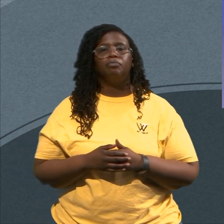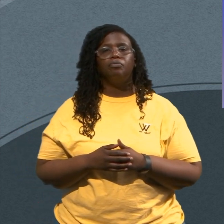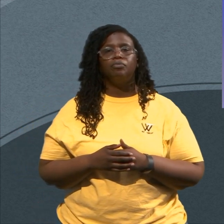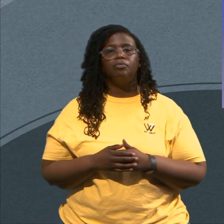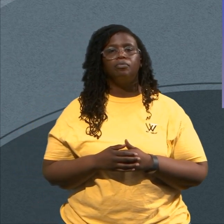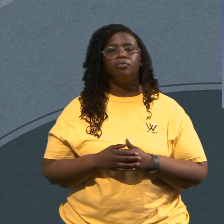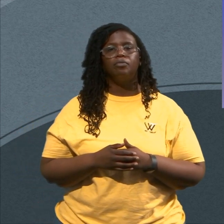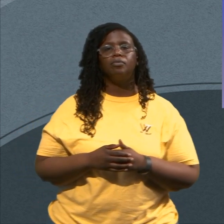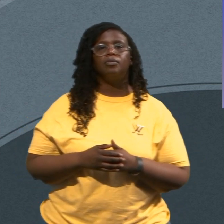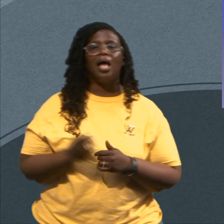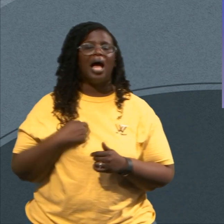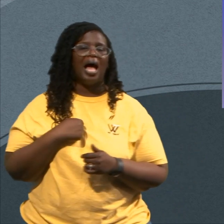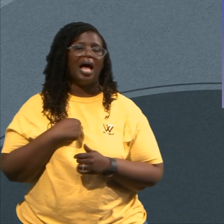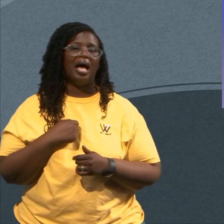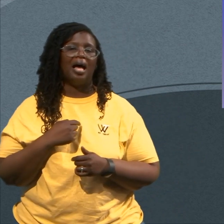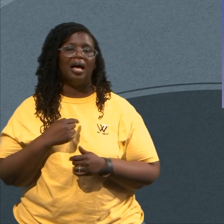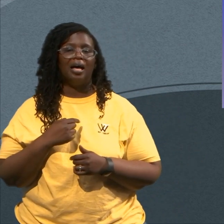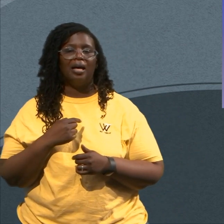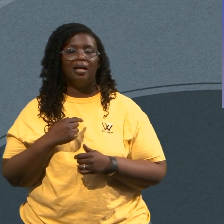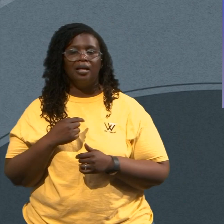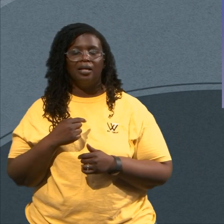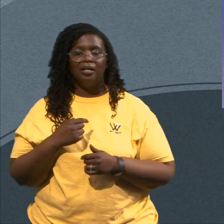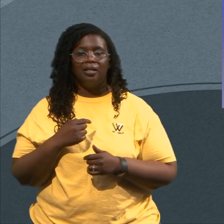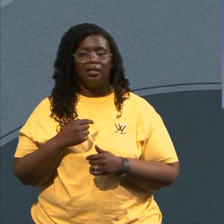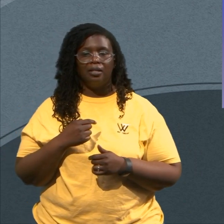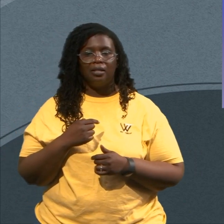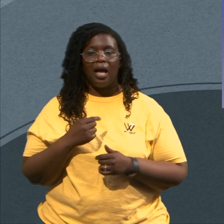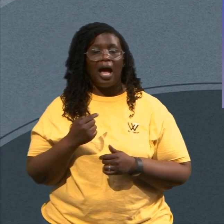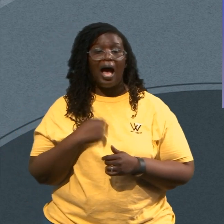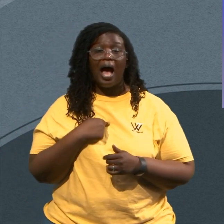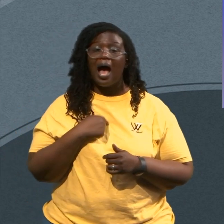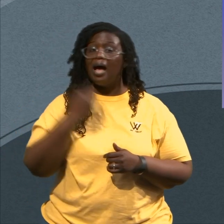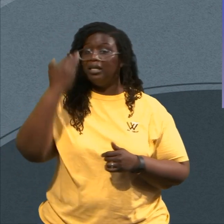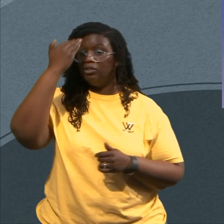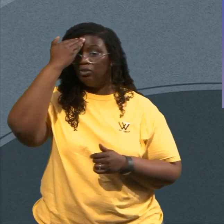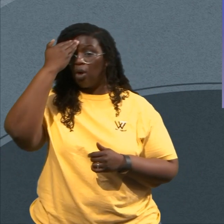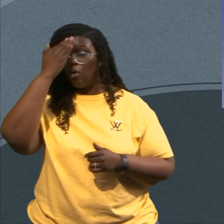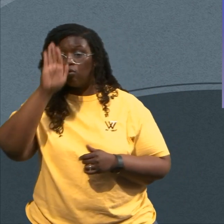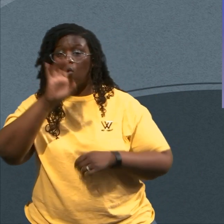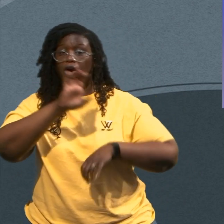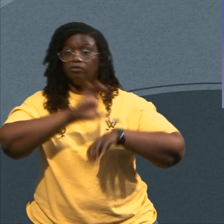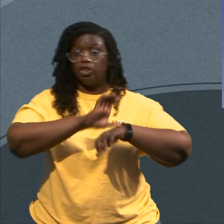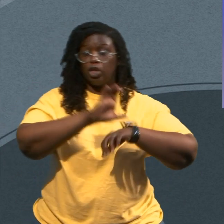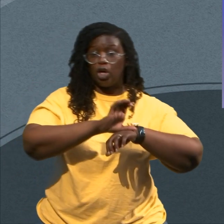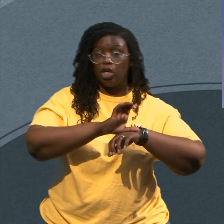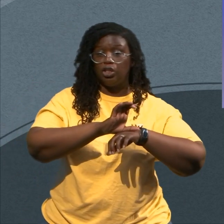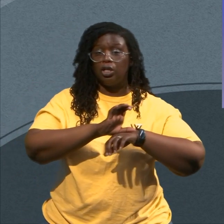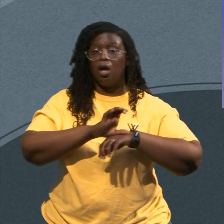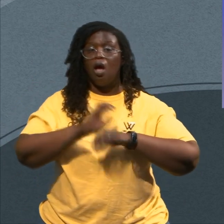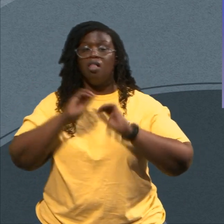Organization That Has The Capacity And The Ability In This Season To Do It By Them Themselves